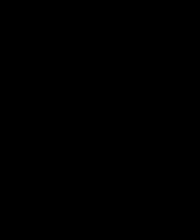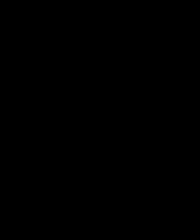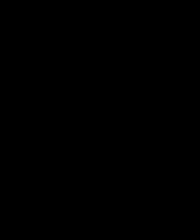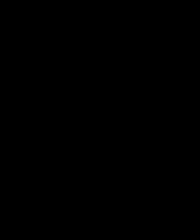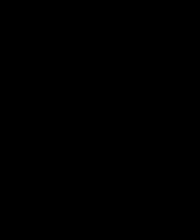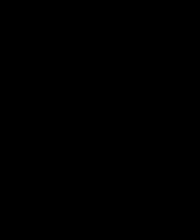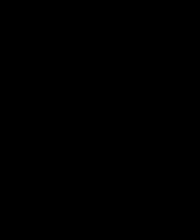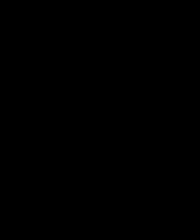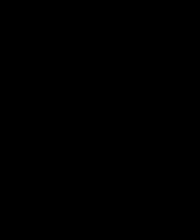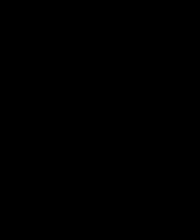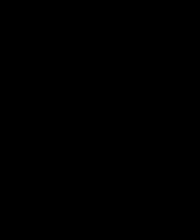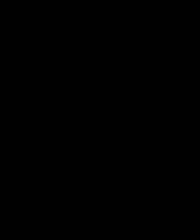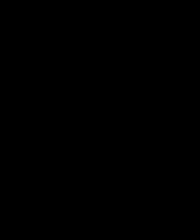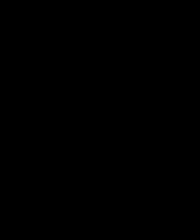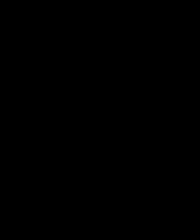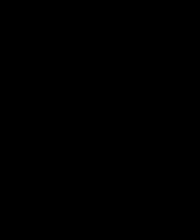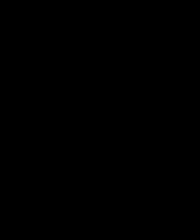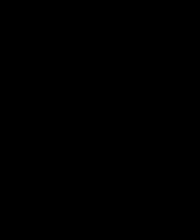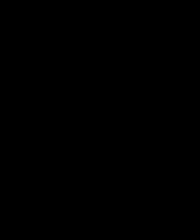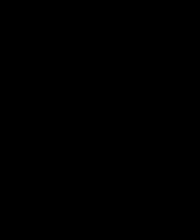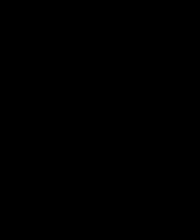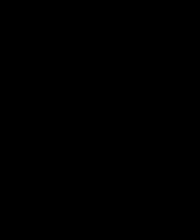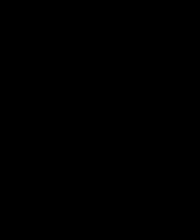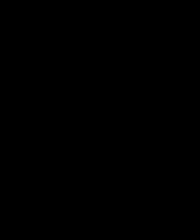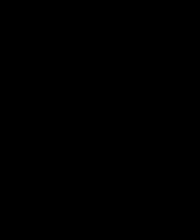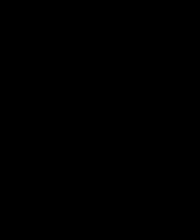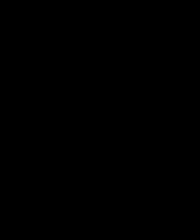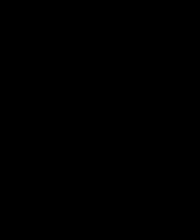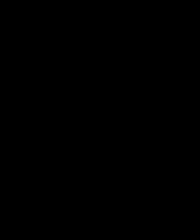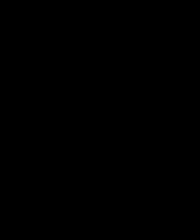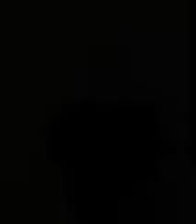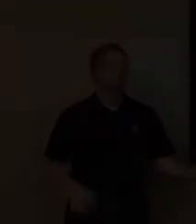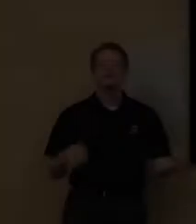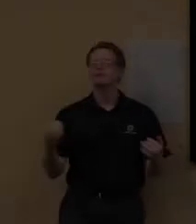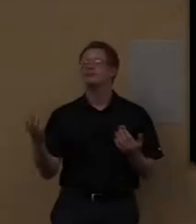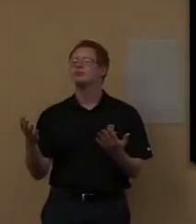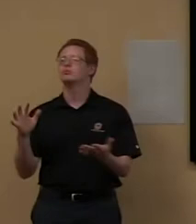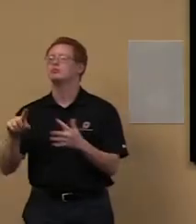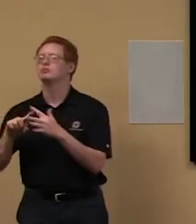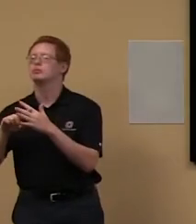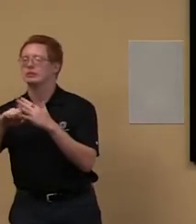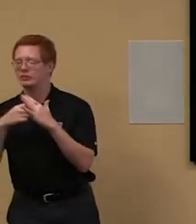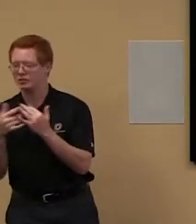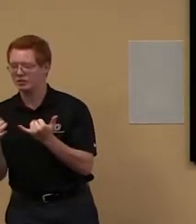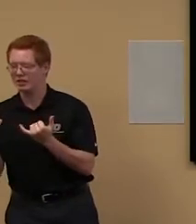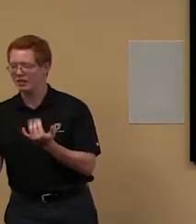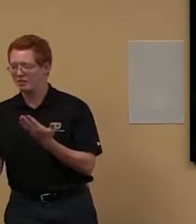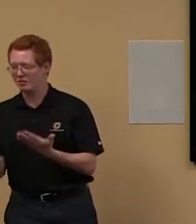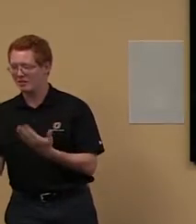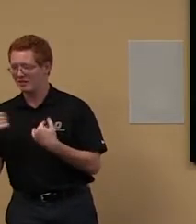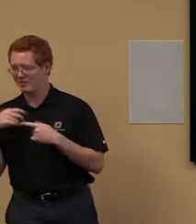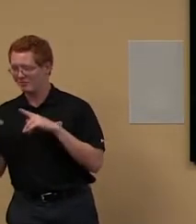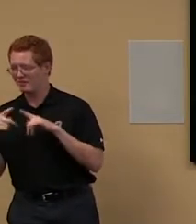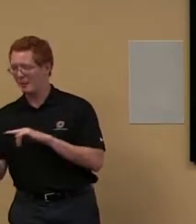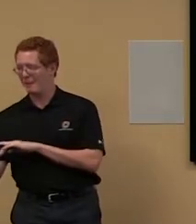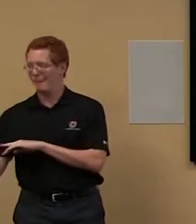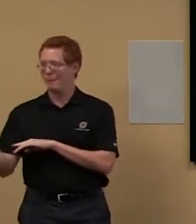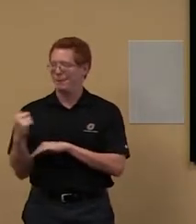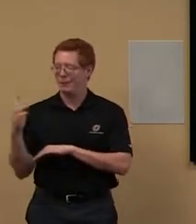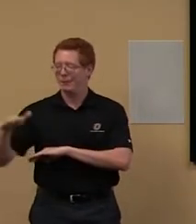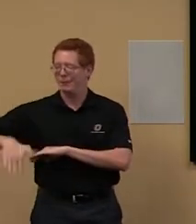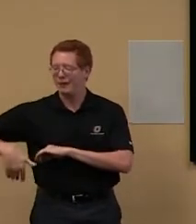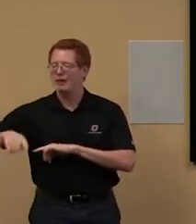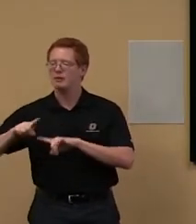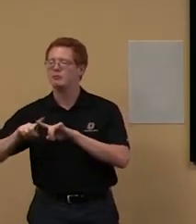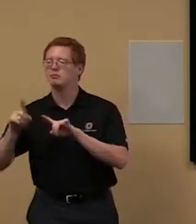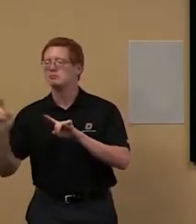We will begin. There may be a few people coming in, you know, but they can come in and just join us as they